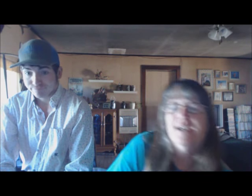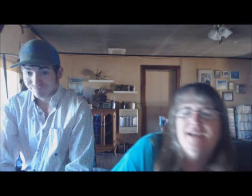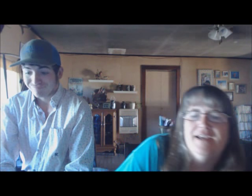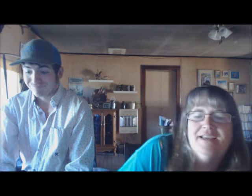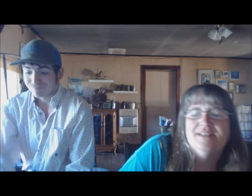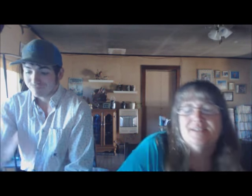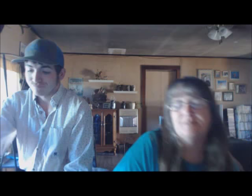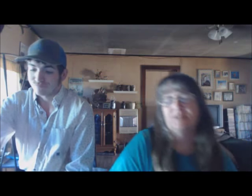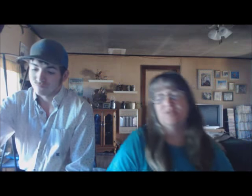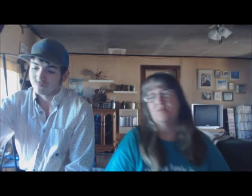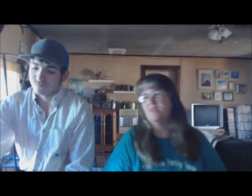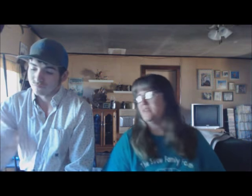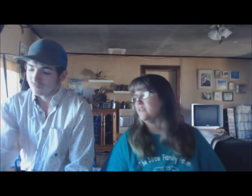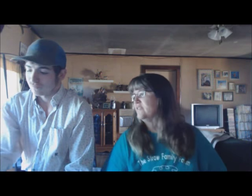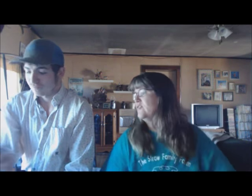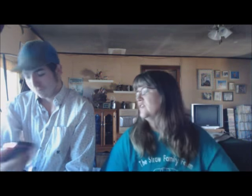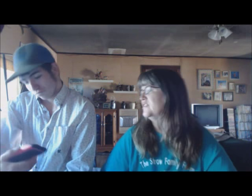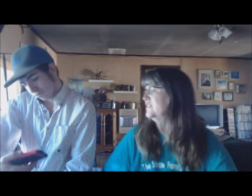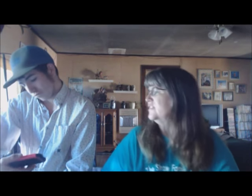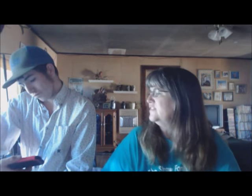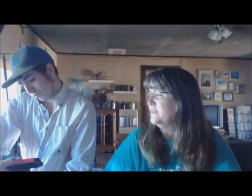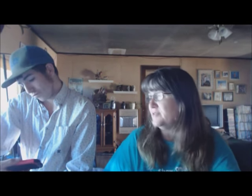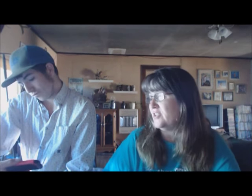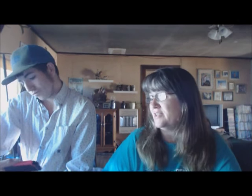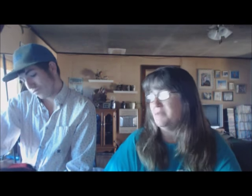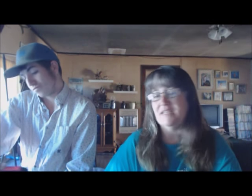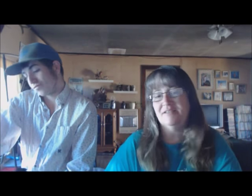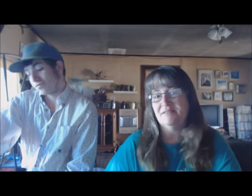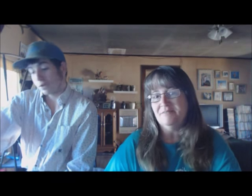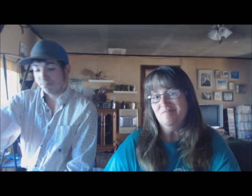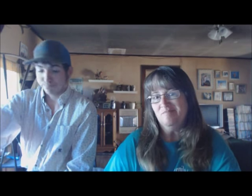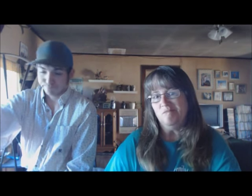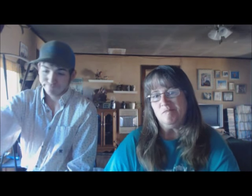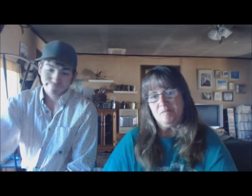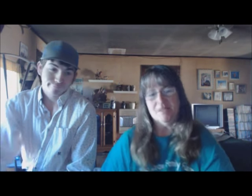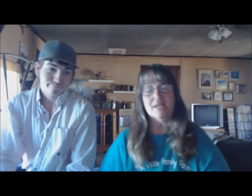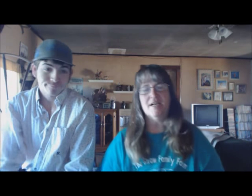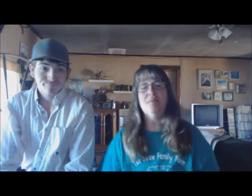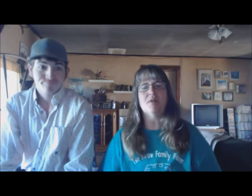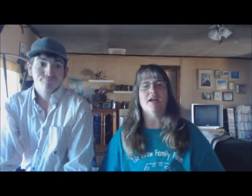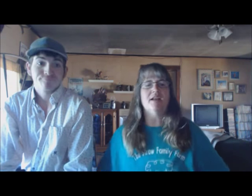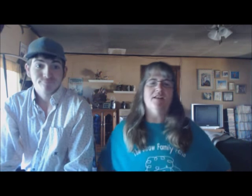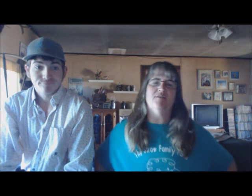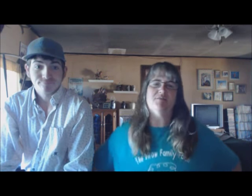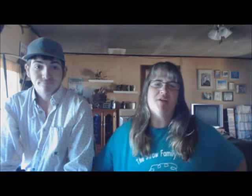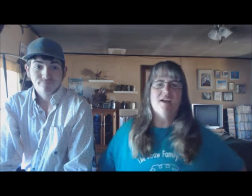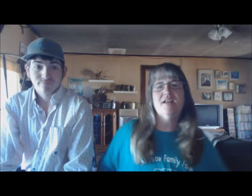And this is episode 134. Are you double checking me? Yep. Yeah, I'm right. I know I'm right.